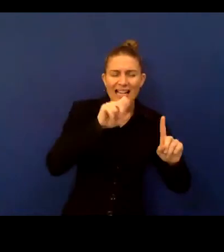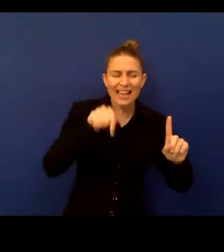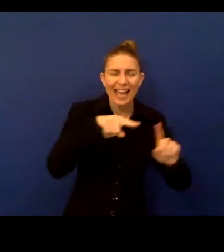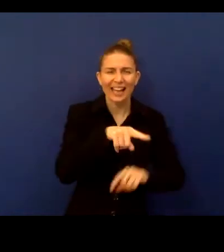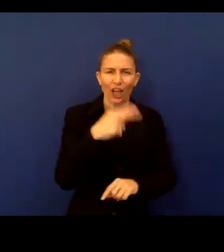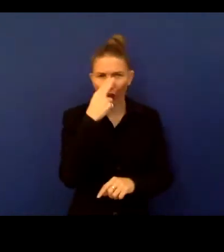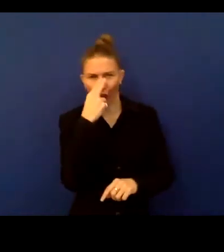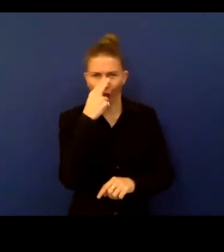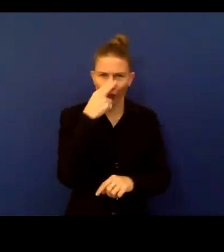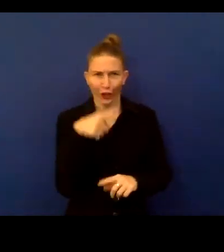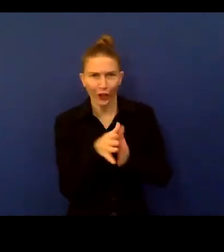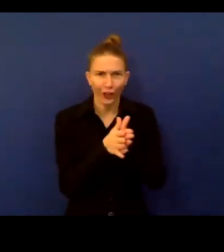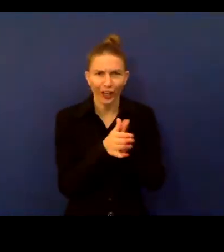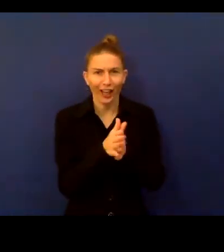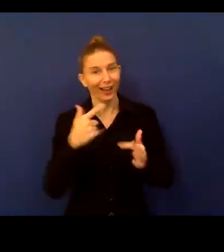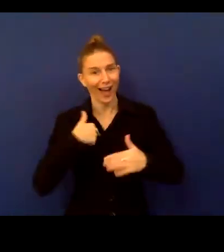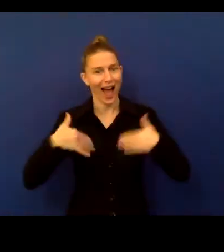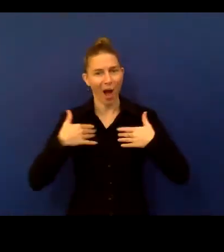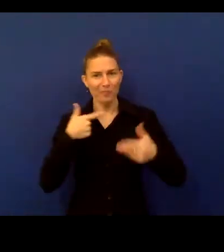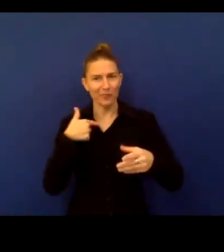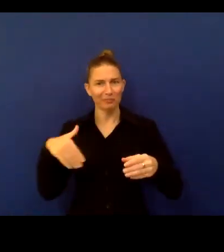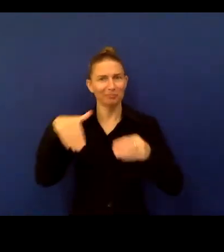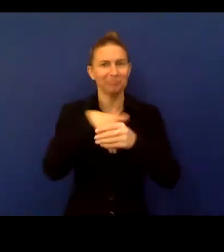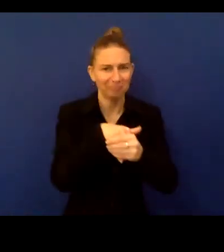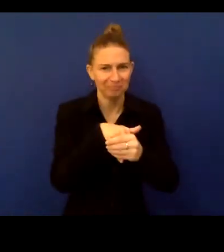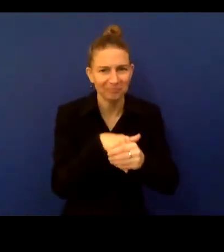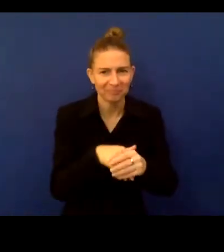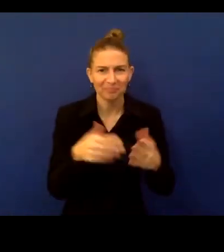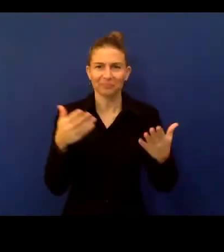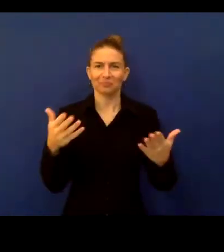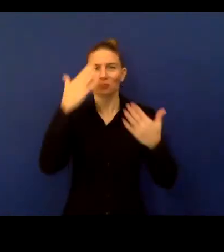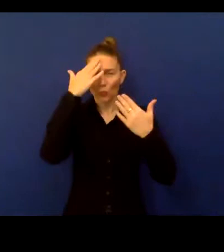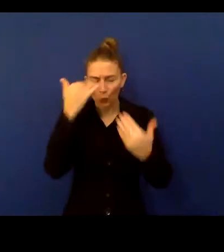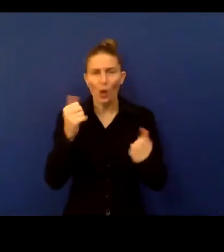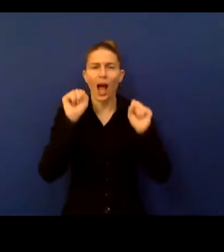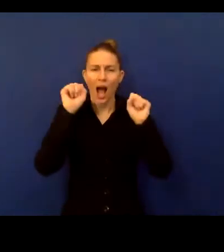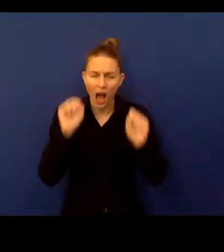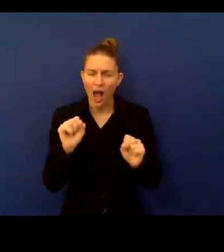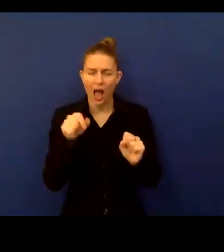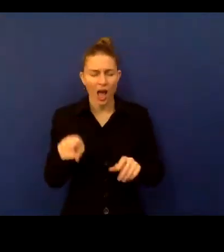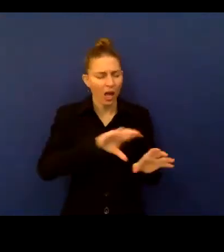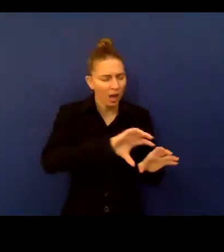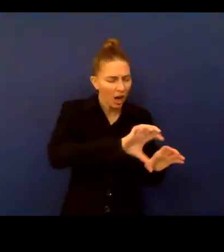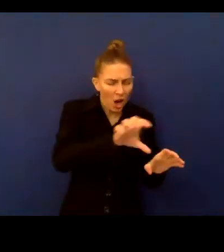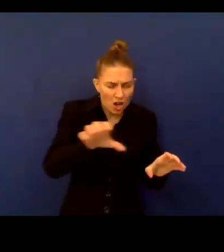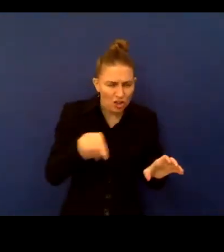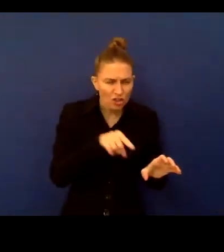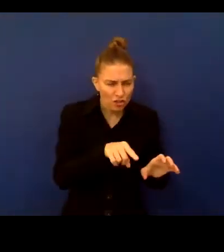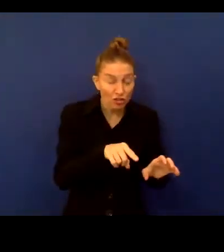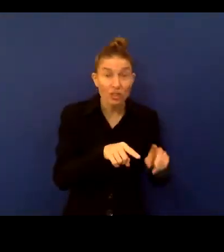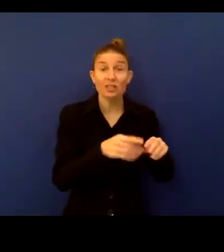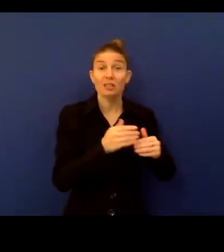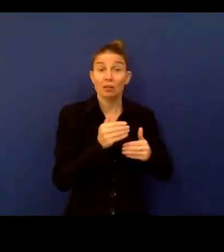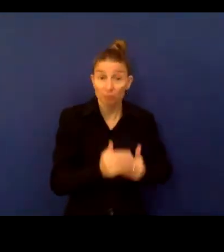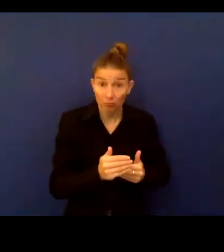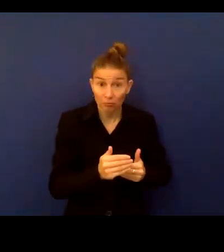data data that are key to enabling countries to transition throughout the various stages of the pandemic and to ensure